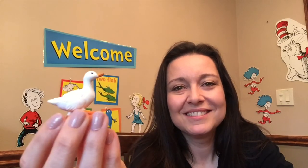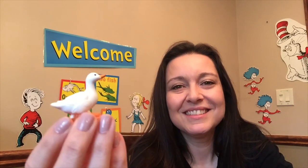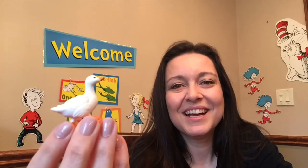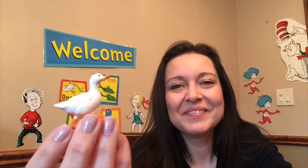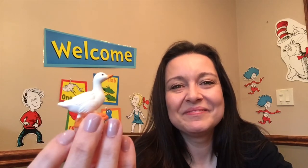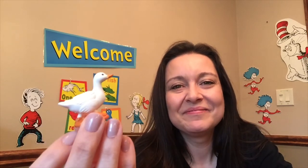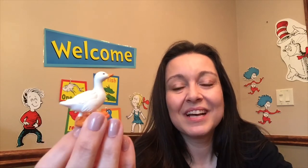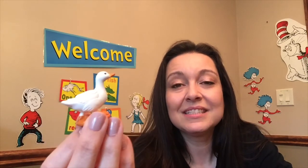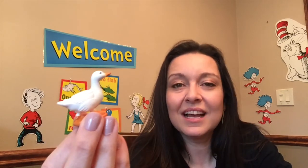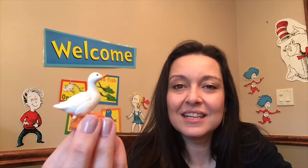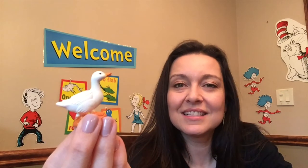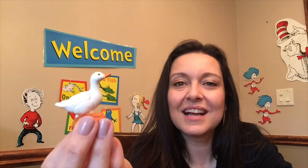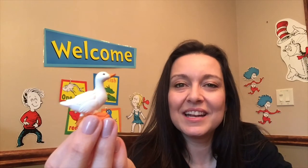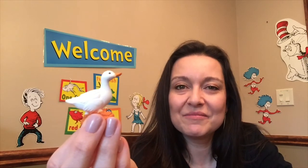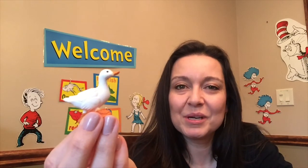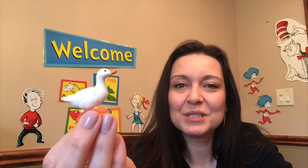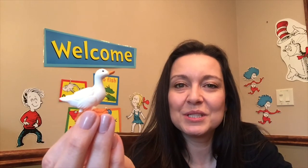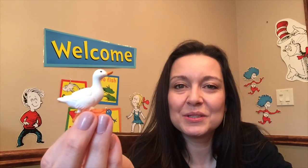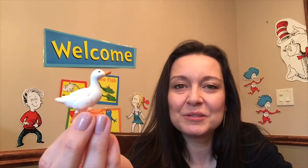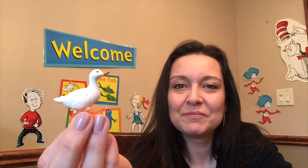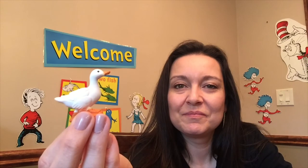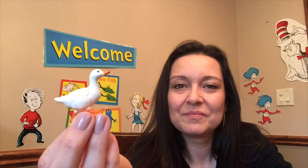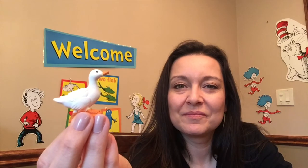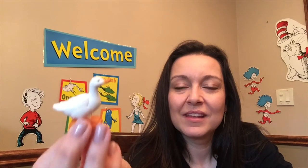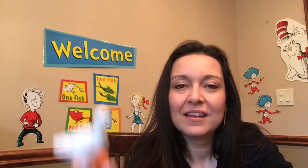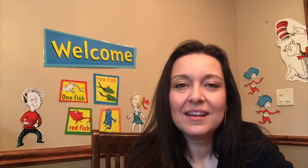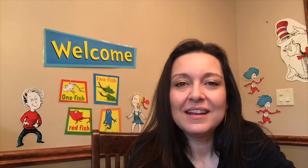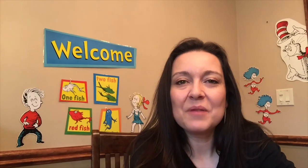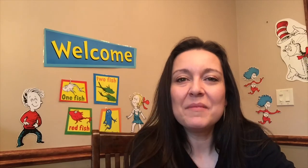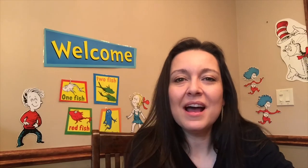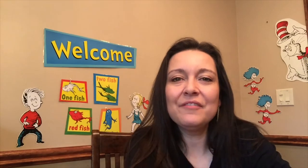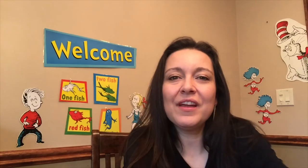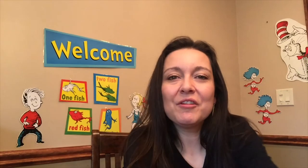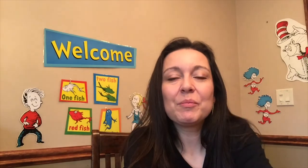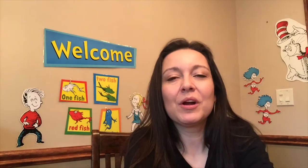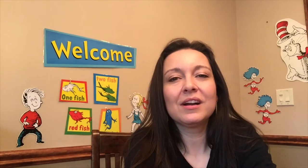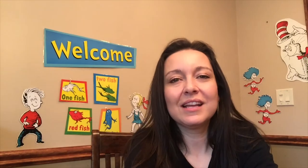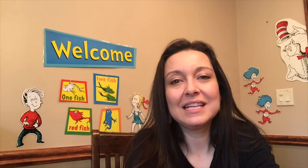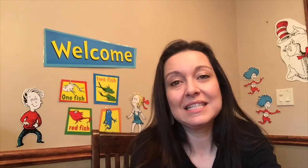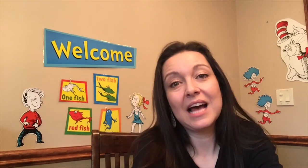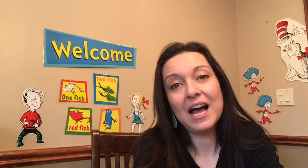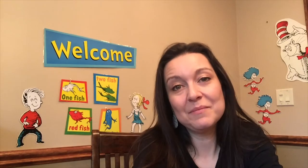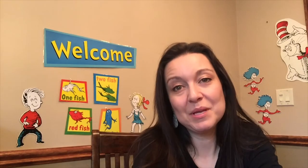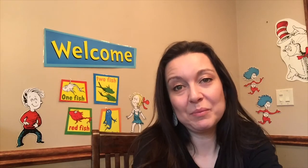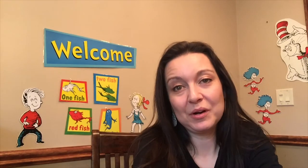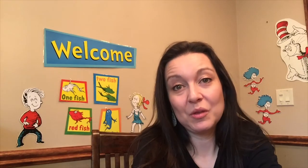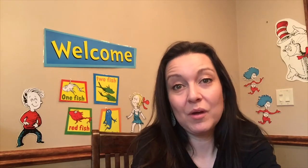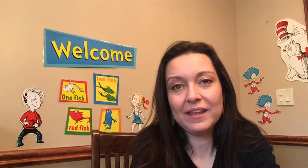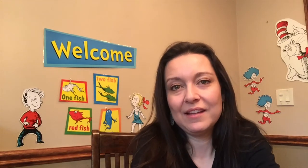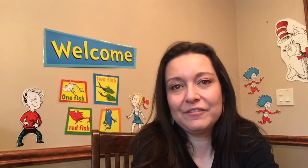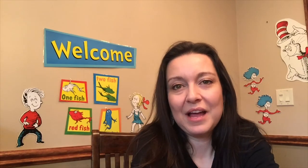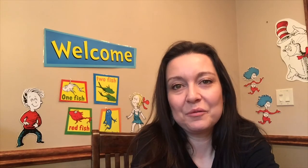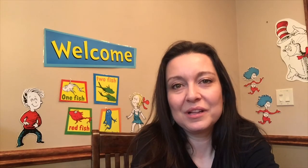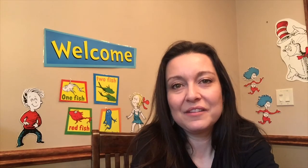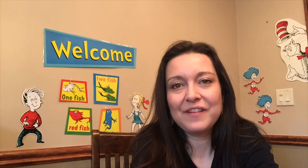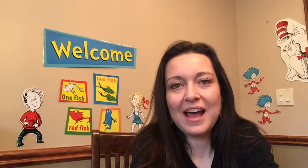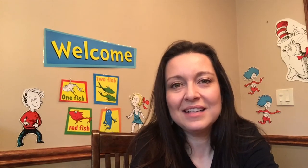yep a duck is a kind of bird too now my favorite bird is the hummingbird the one that can fly really fast